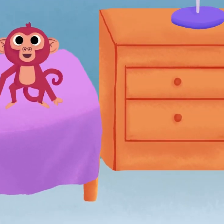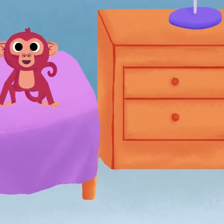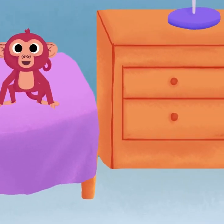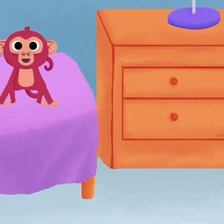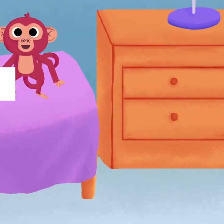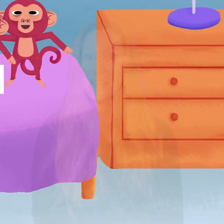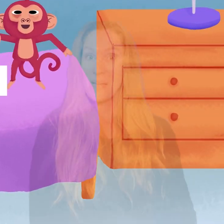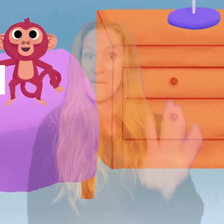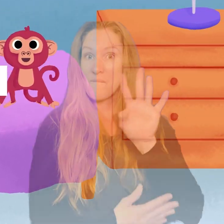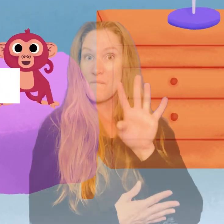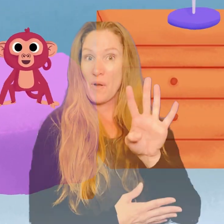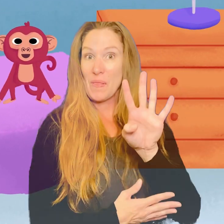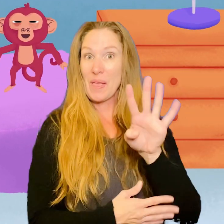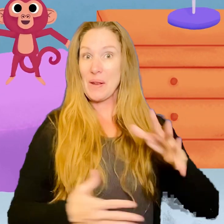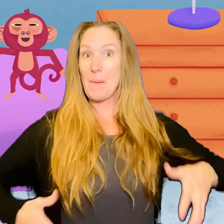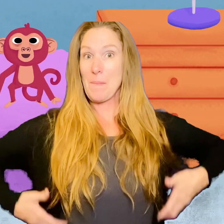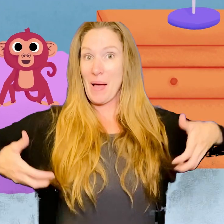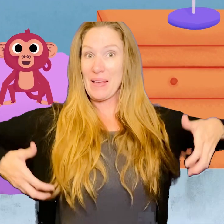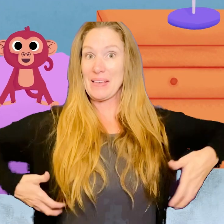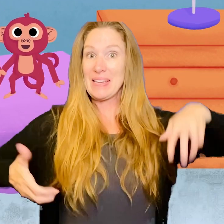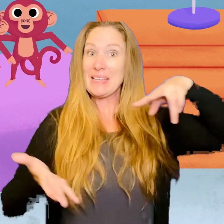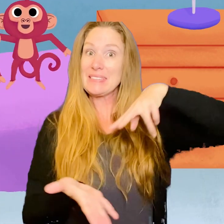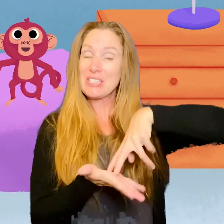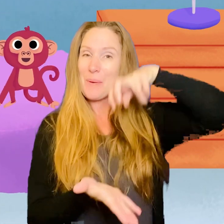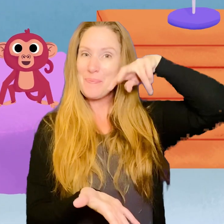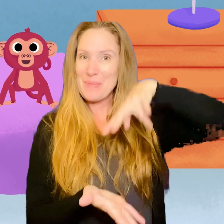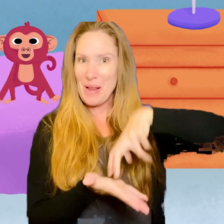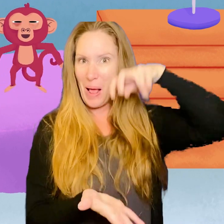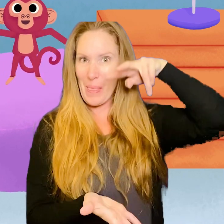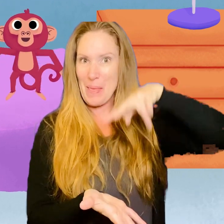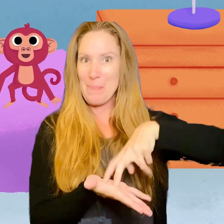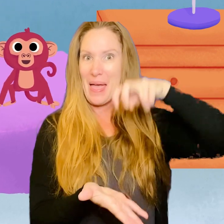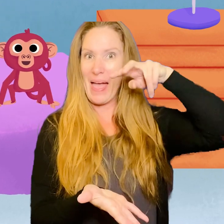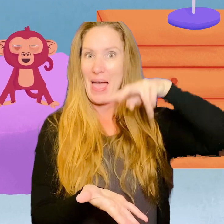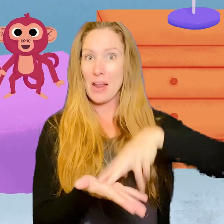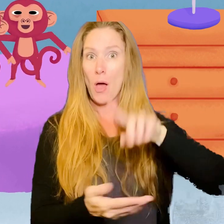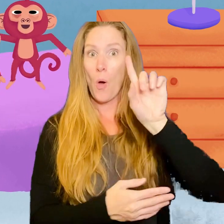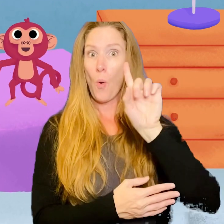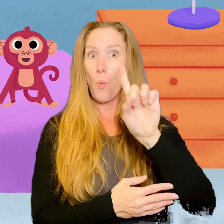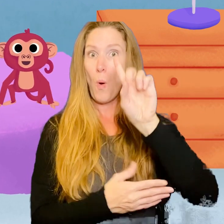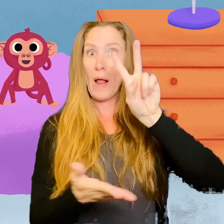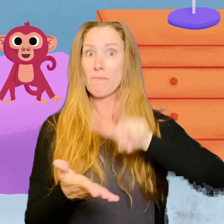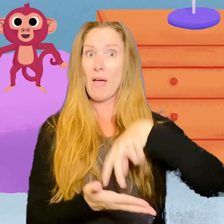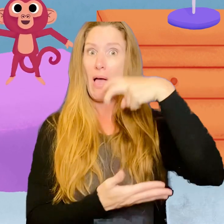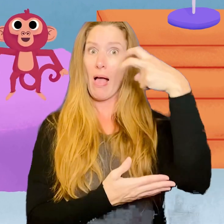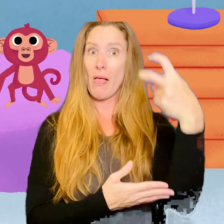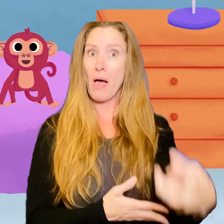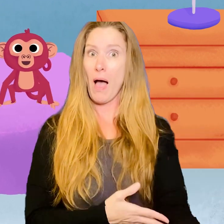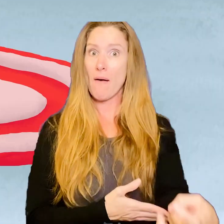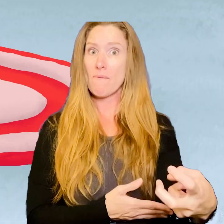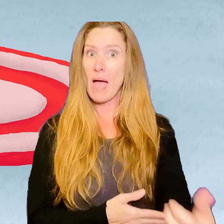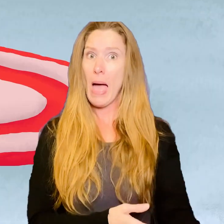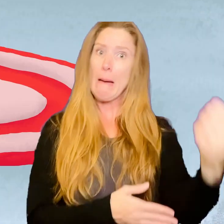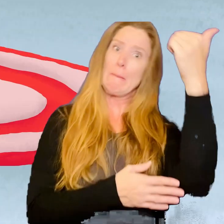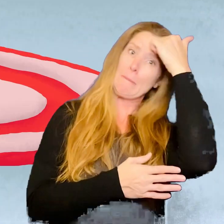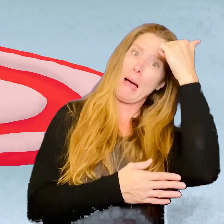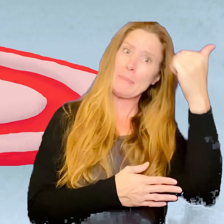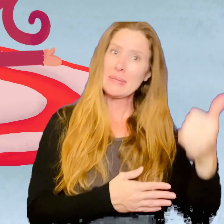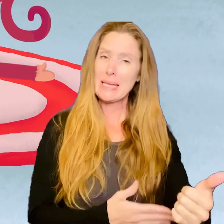4. Four little monkeys jumping on the bed One fell off and bumped